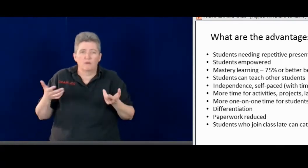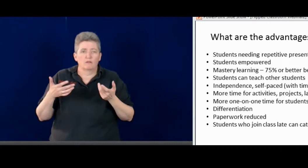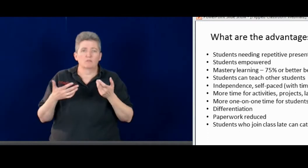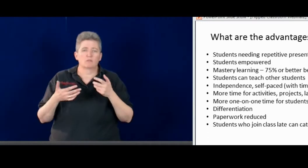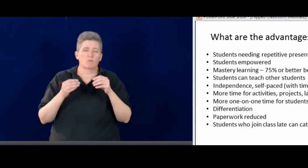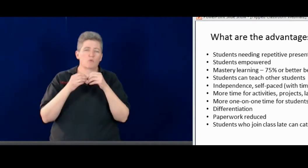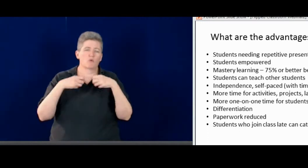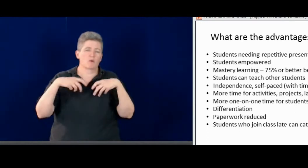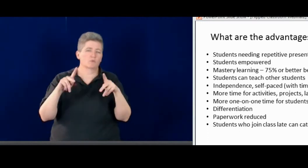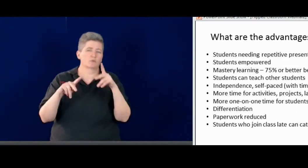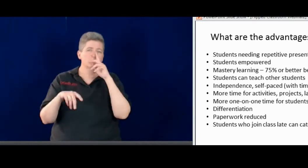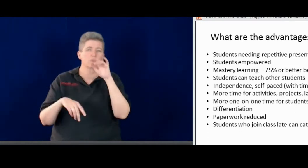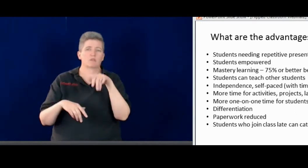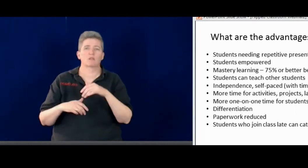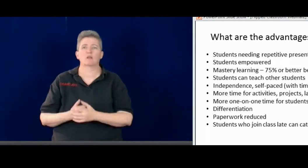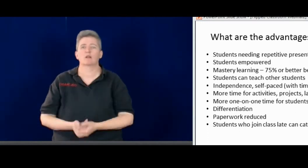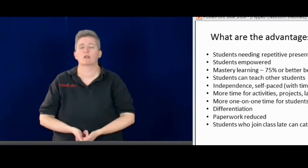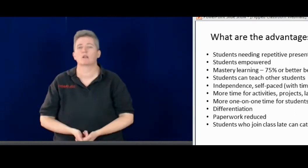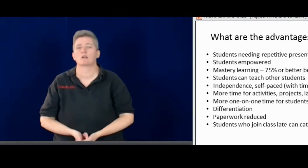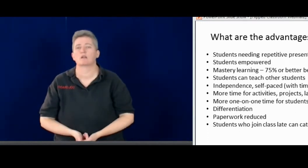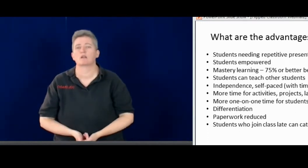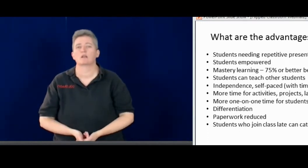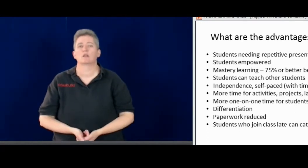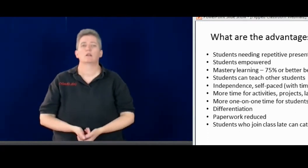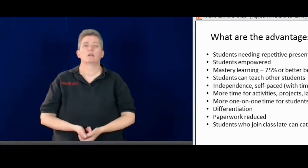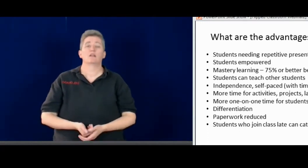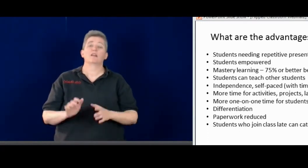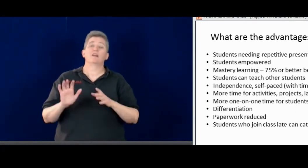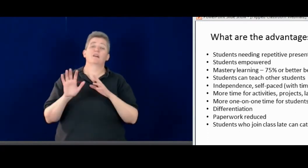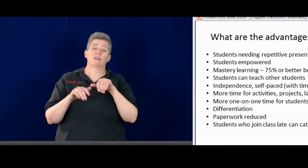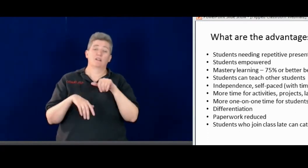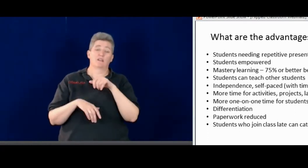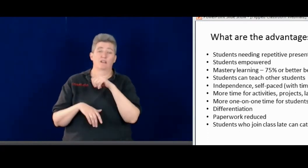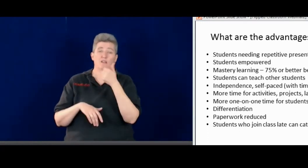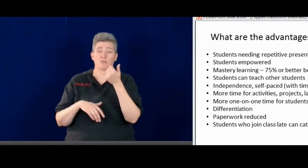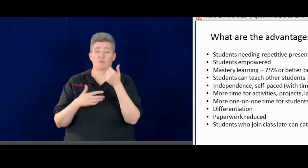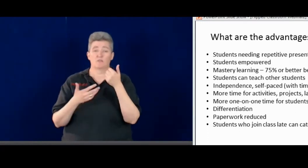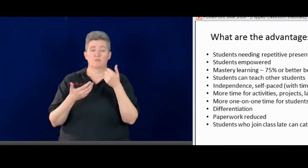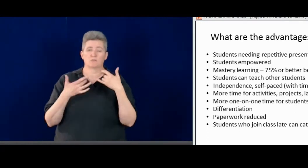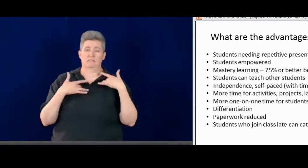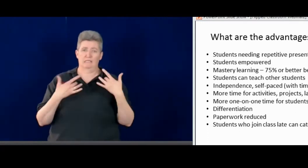And if they don't want to print it, if they get enough information by watching it, so it's up to them.